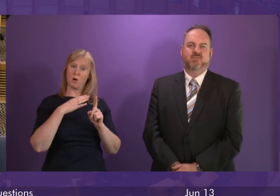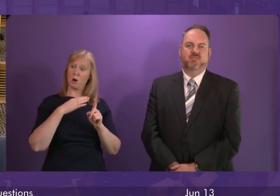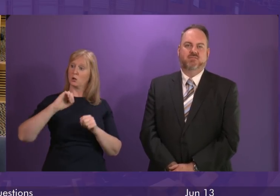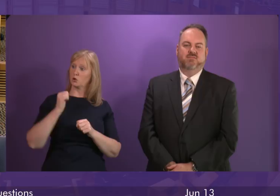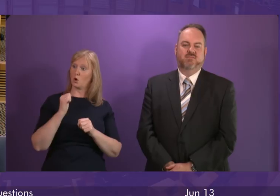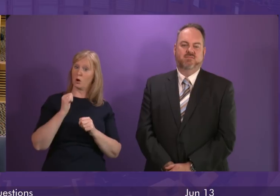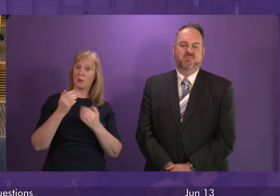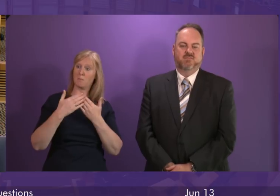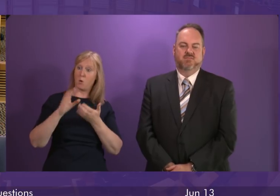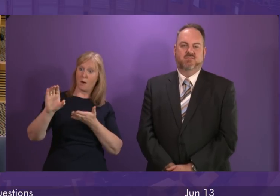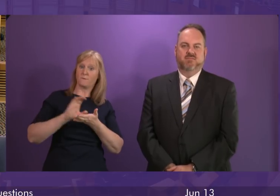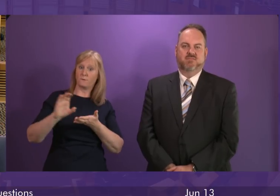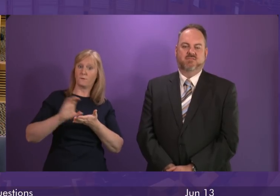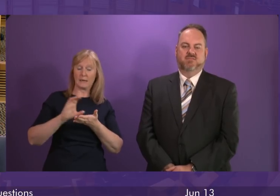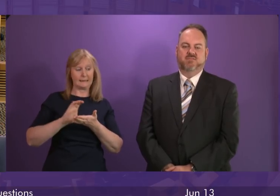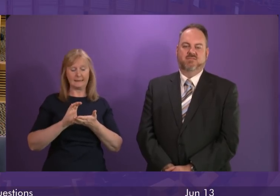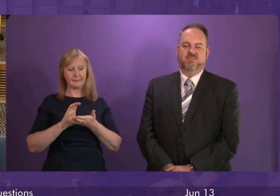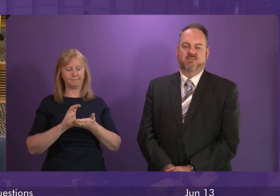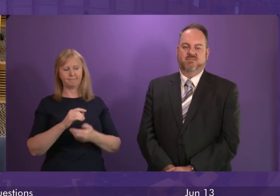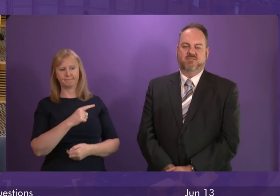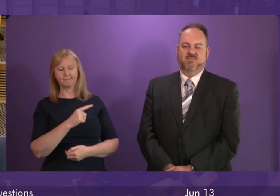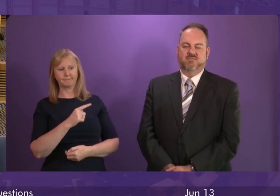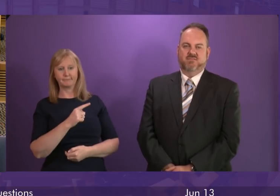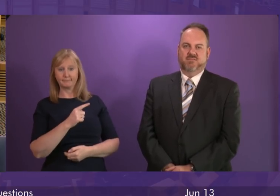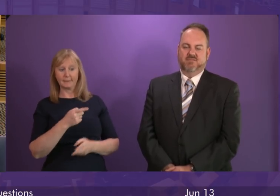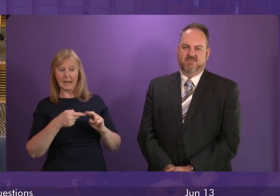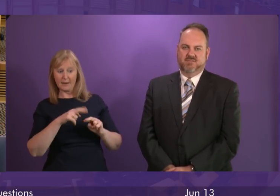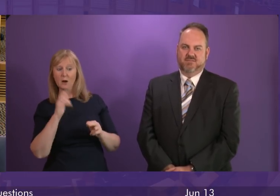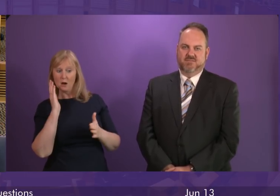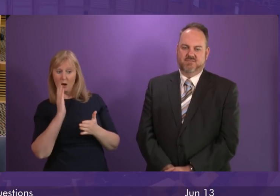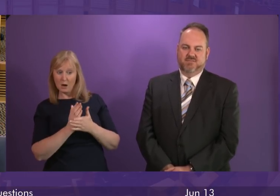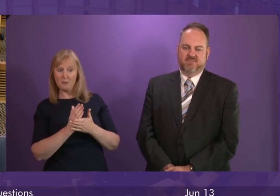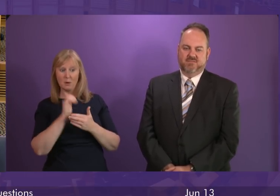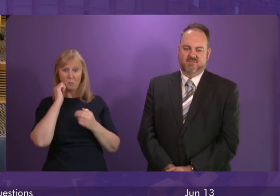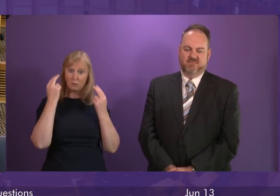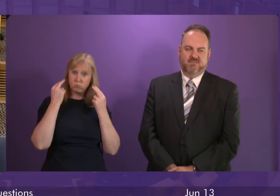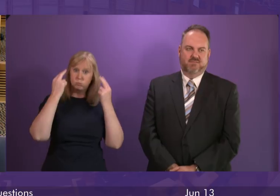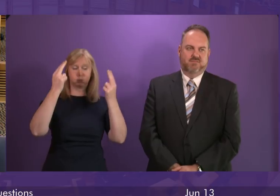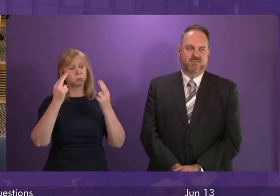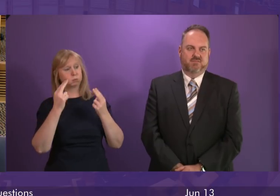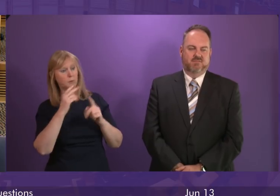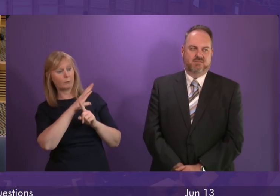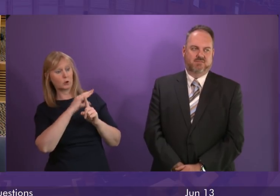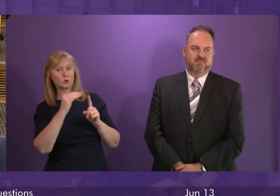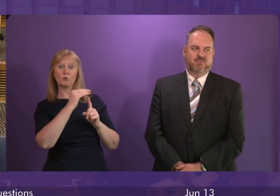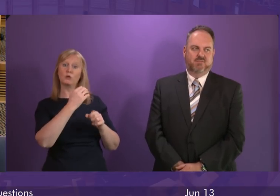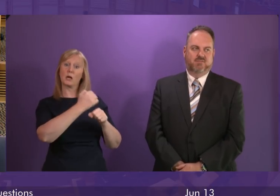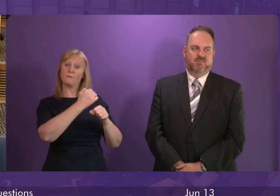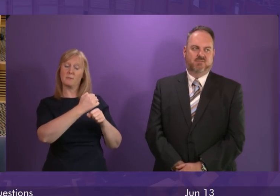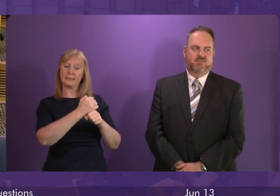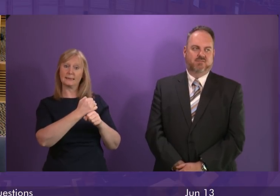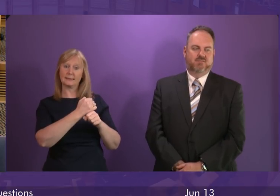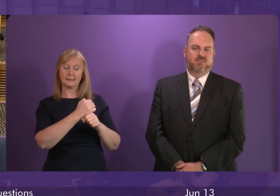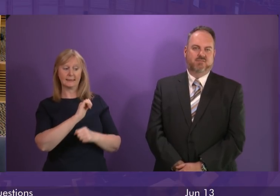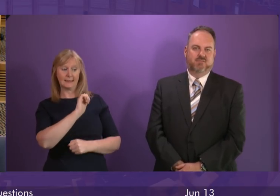If they were they'd stood up against the cuts imposed upon this Parliament by the Tory government. What the Tories are interested in is